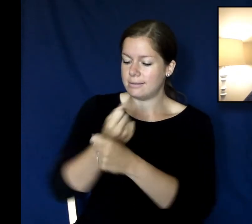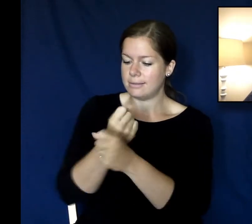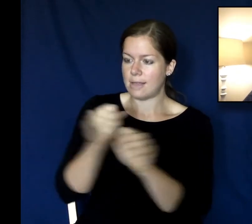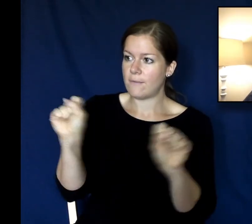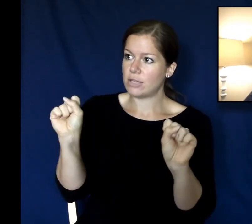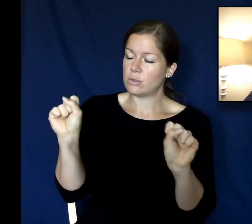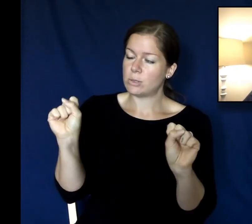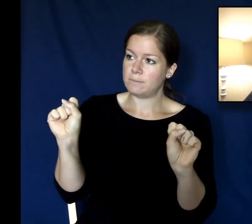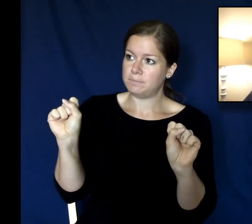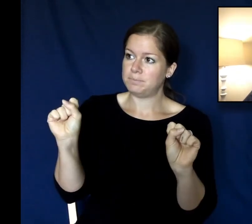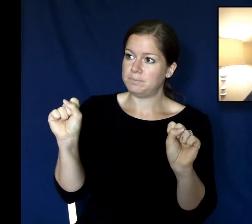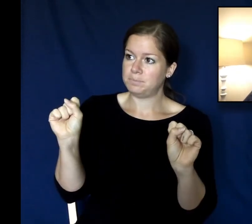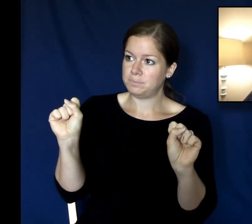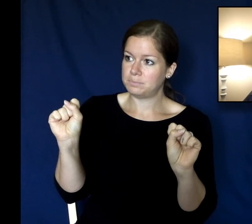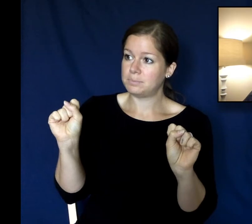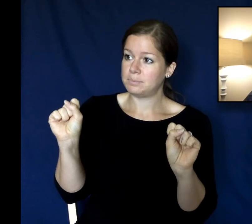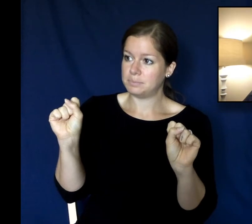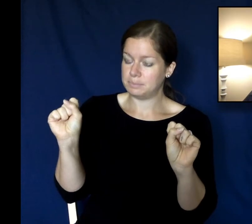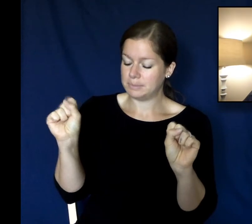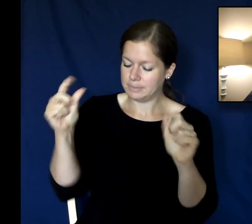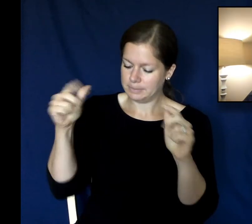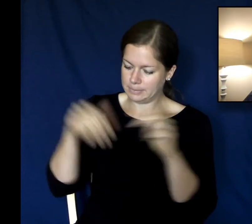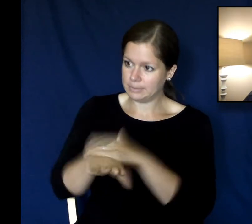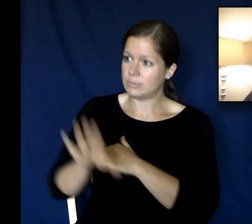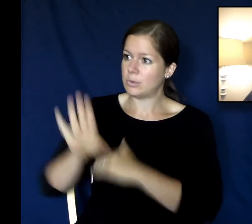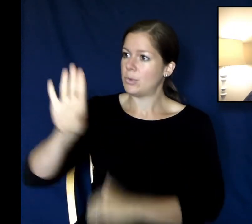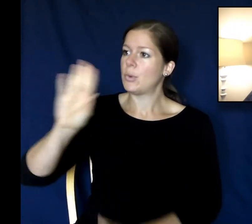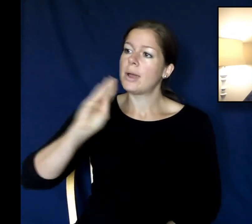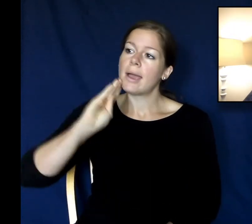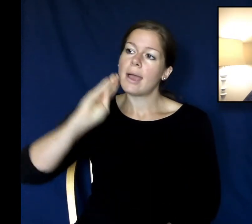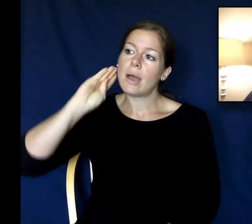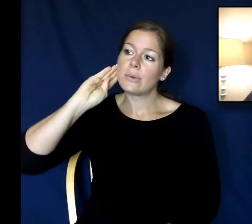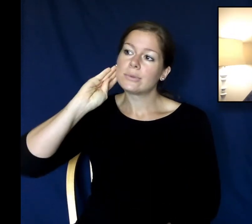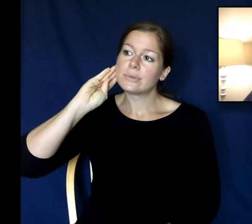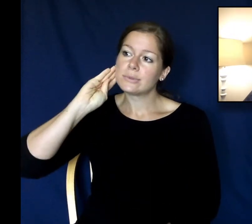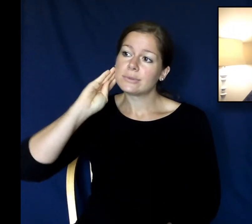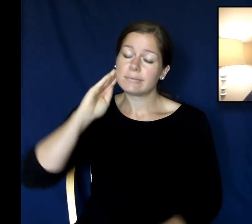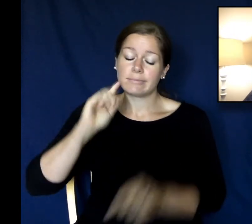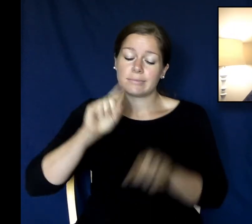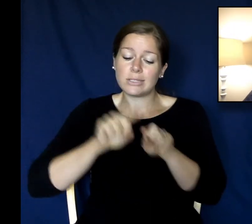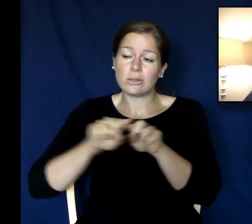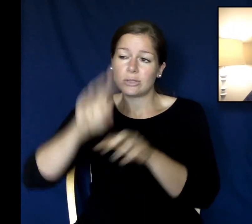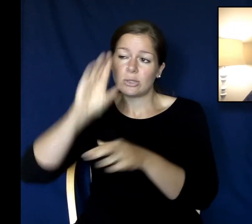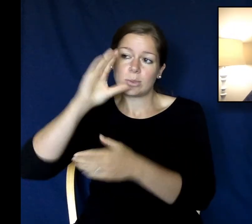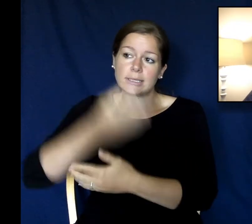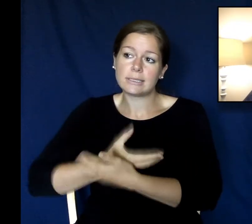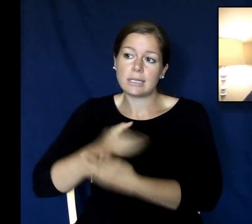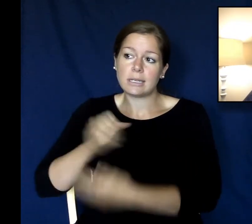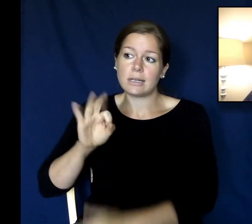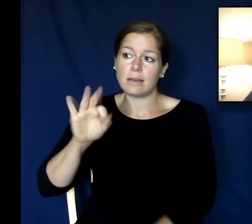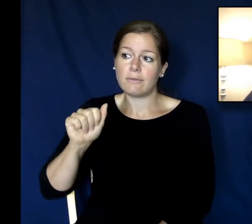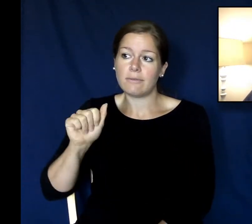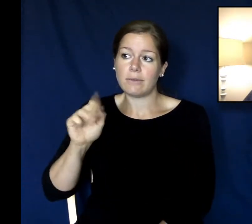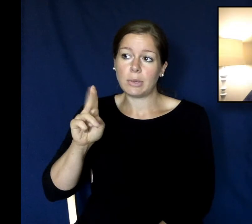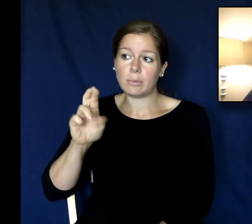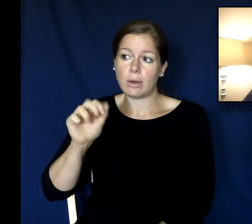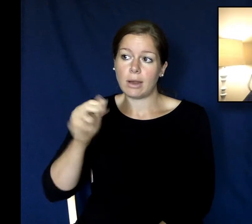today salvation has come to this house since he is also a son of Abraham which which